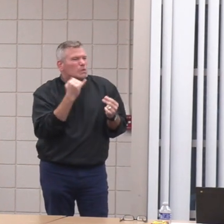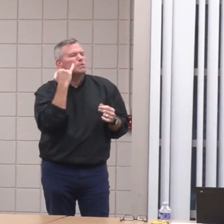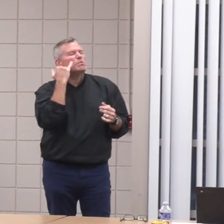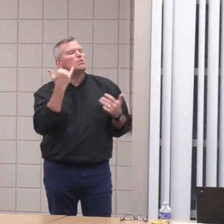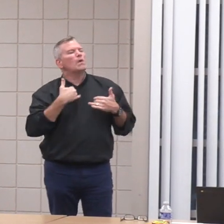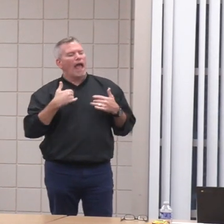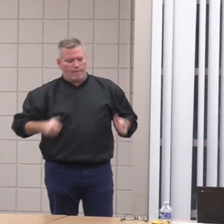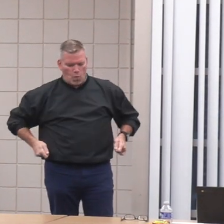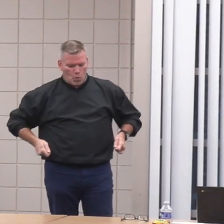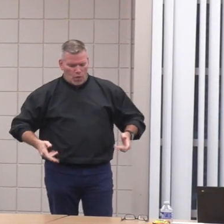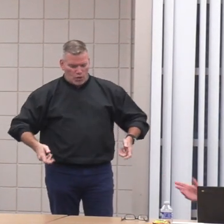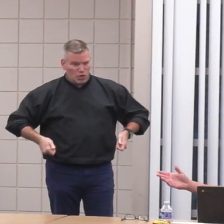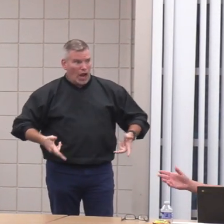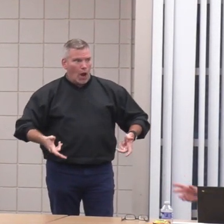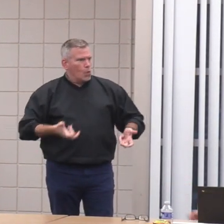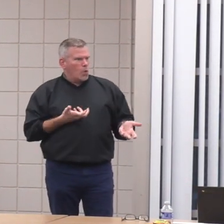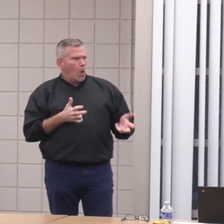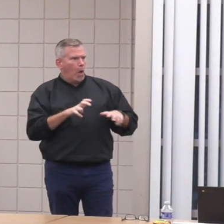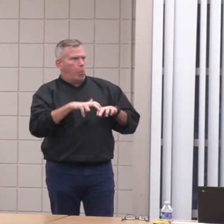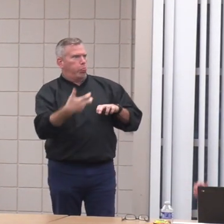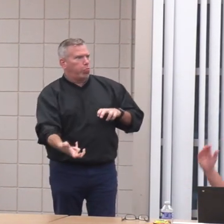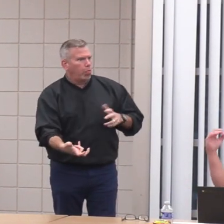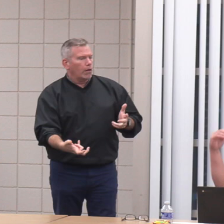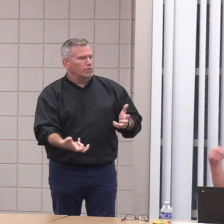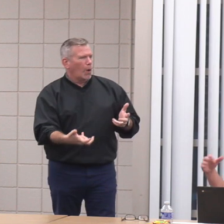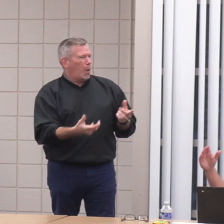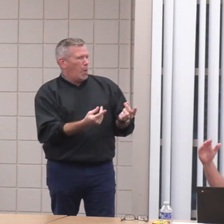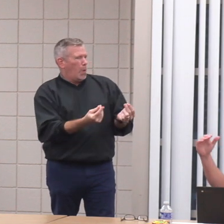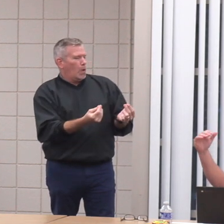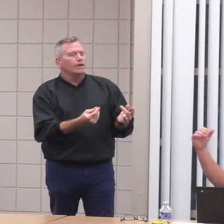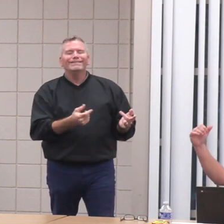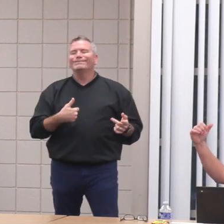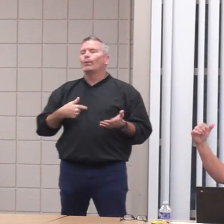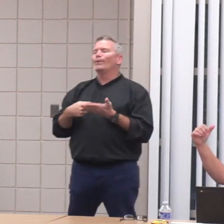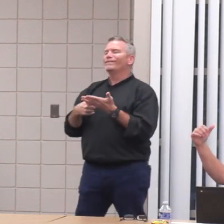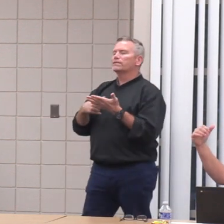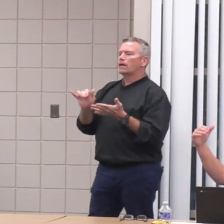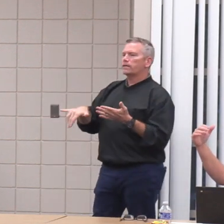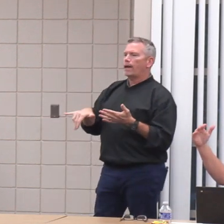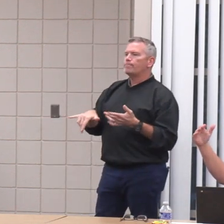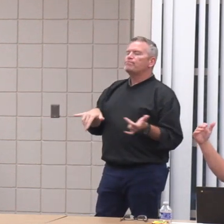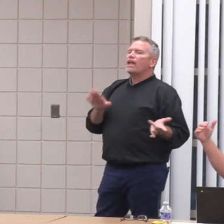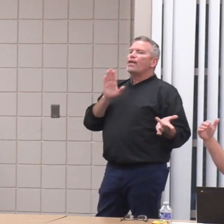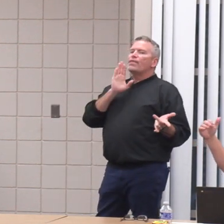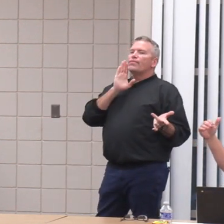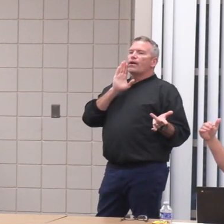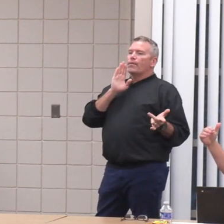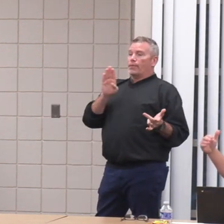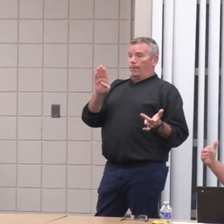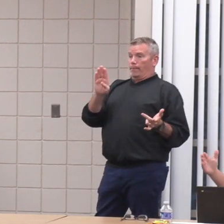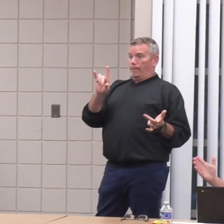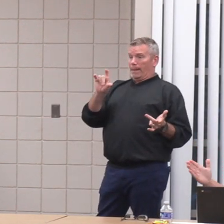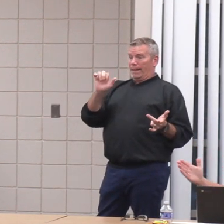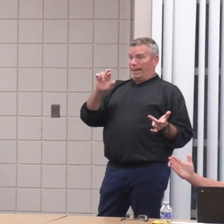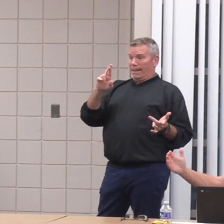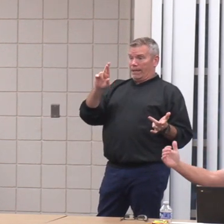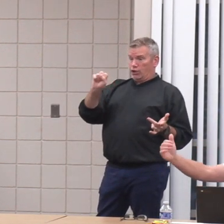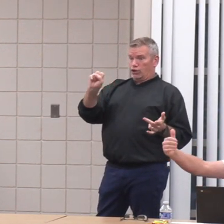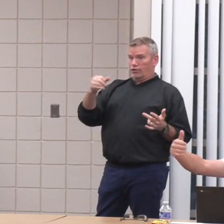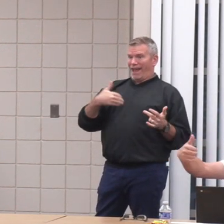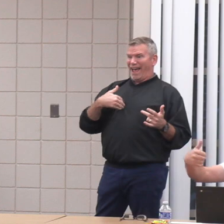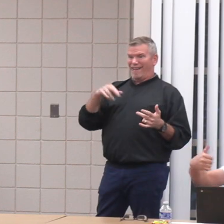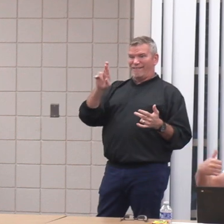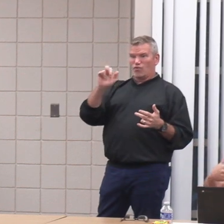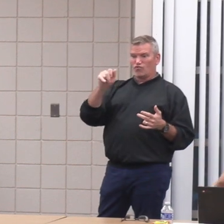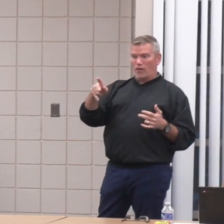we had talked a little bit about that because I brought it up. Yeah. Because it's, so they will come up, the way that the ramp's going to come up is